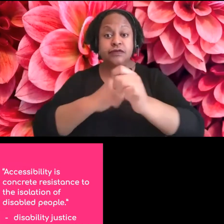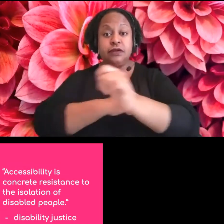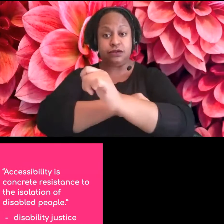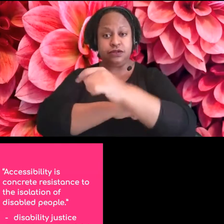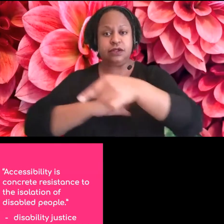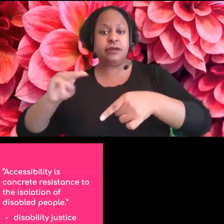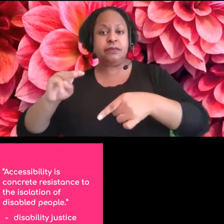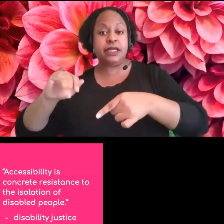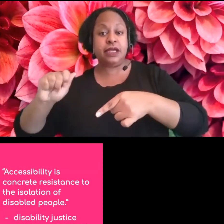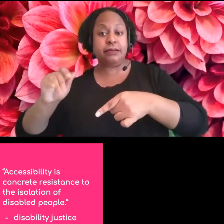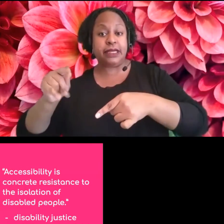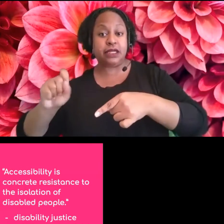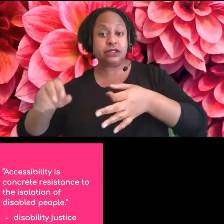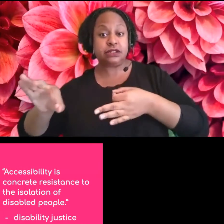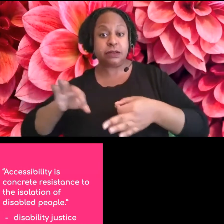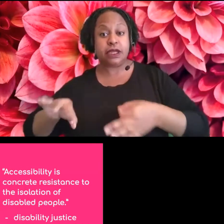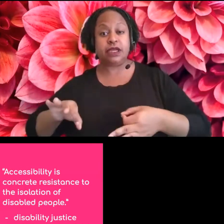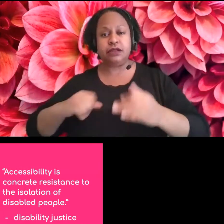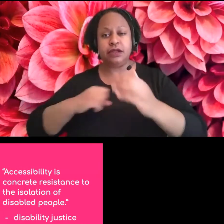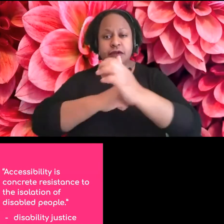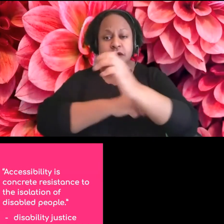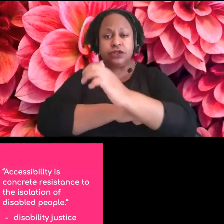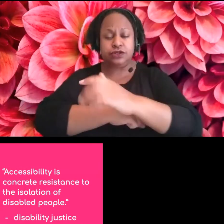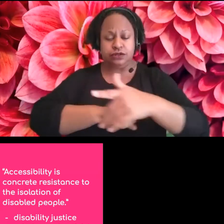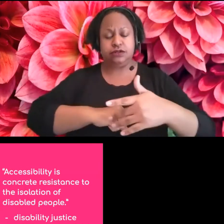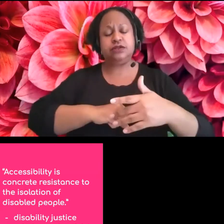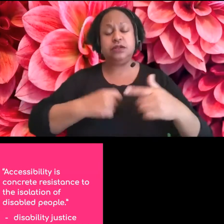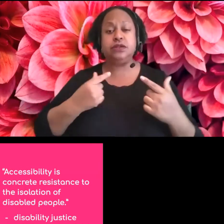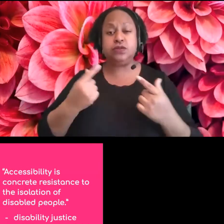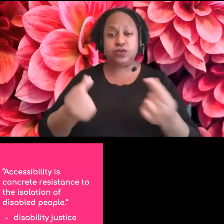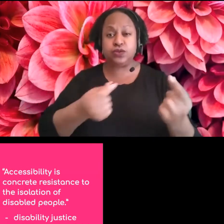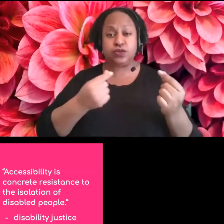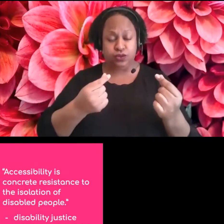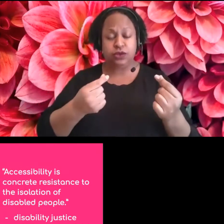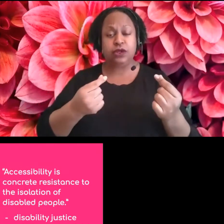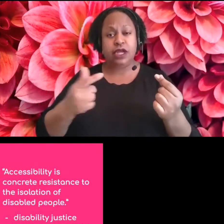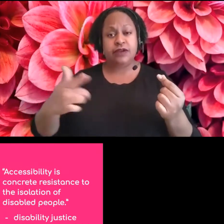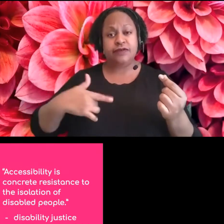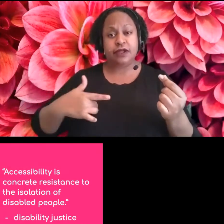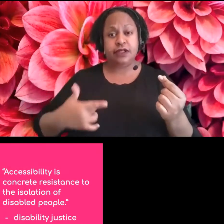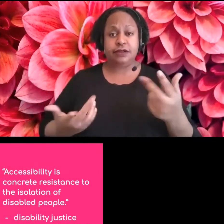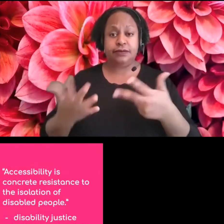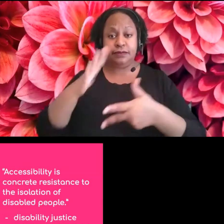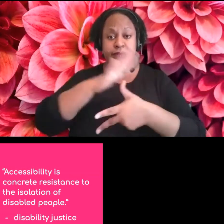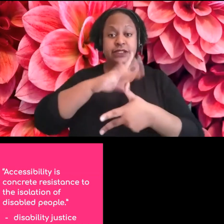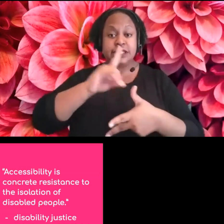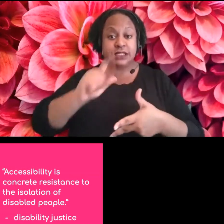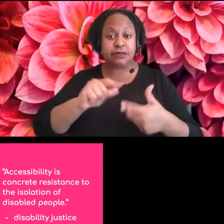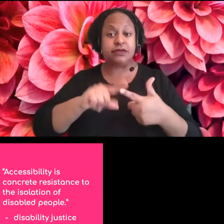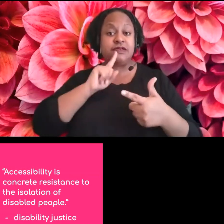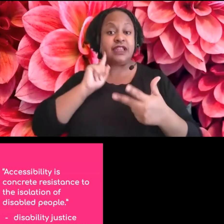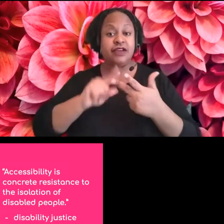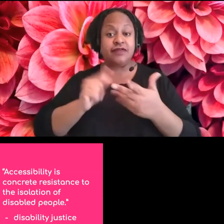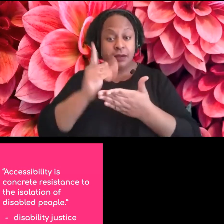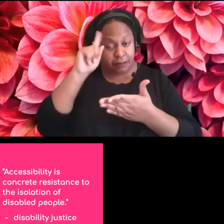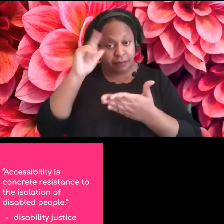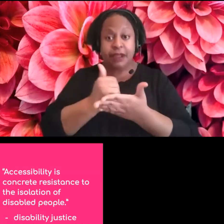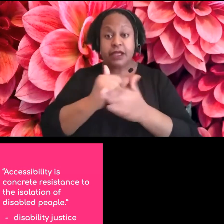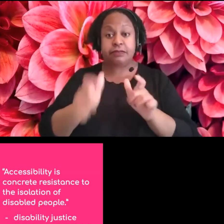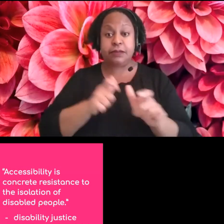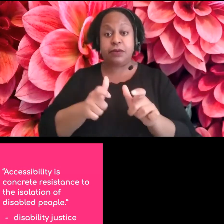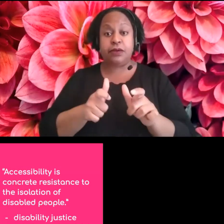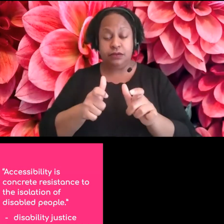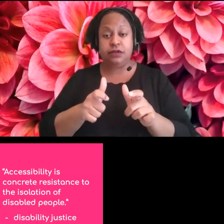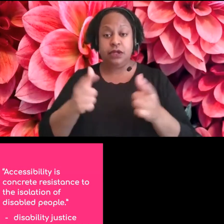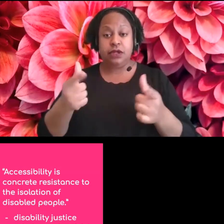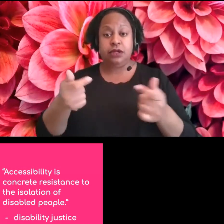that it should always be focused on bringing disabled, deaf, and mad people into the mainstream and